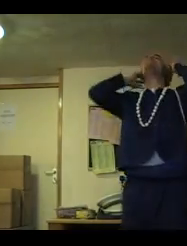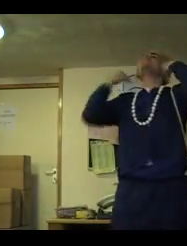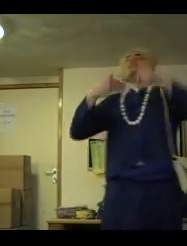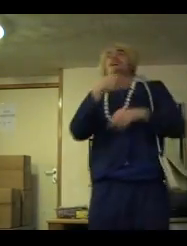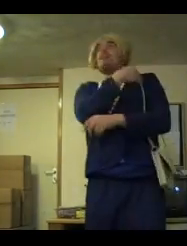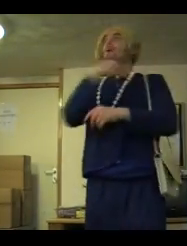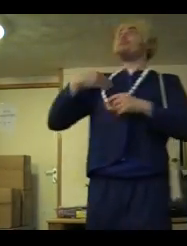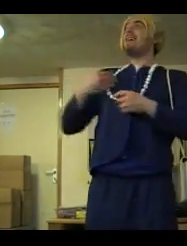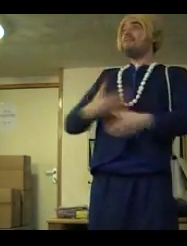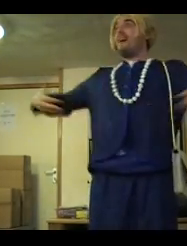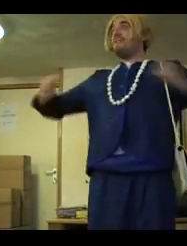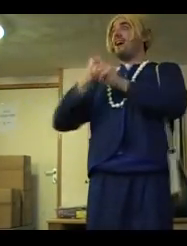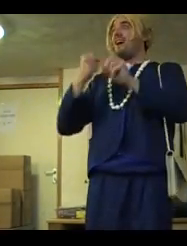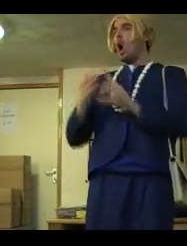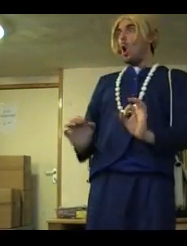Morning, fat fella. Oh!